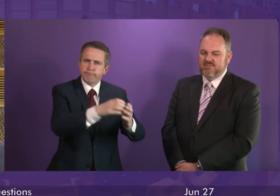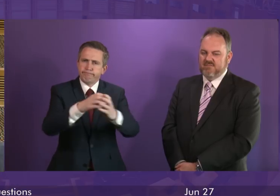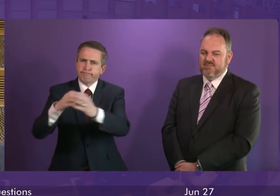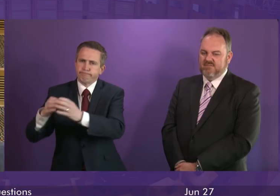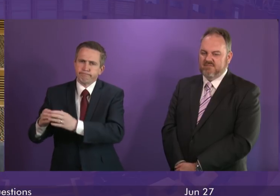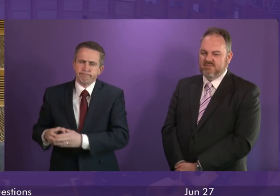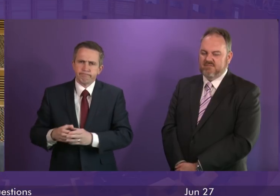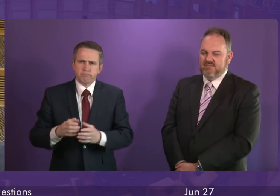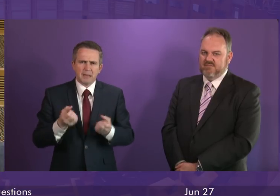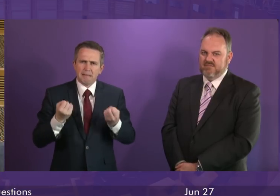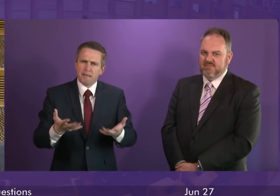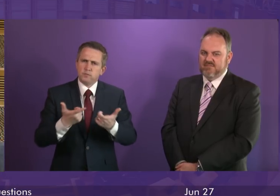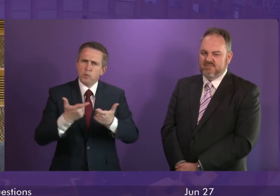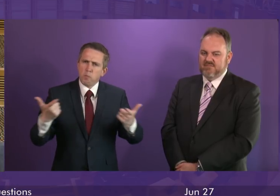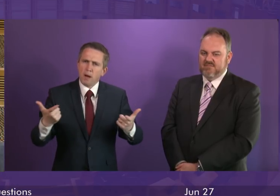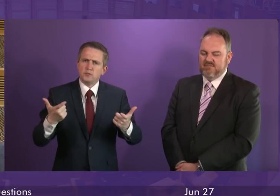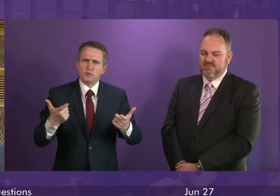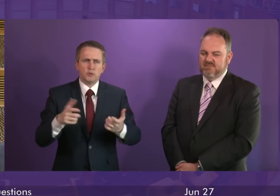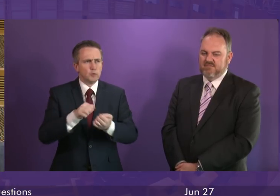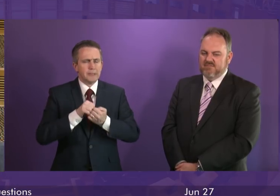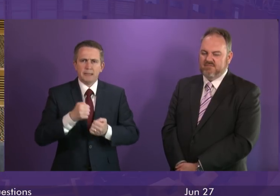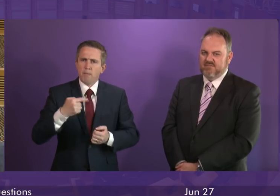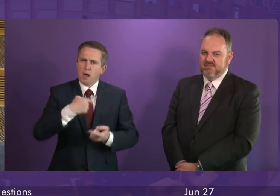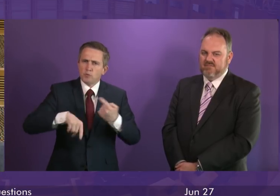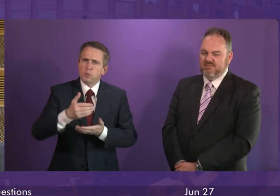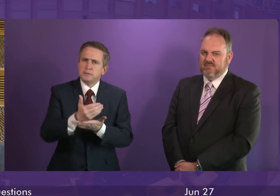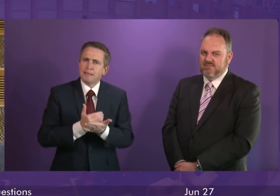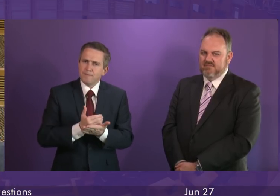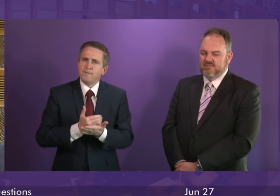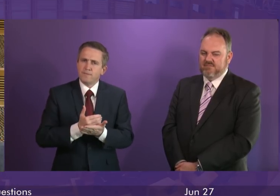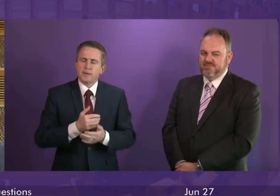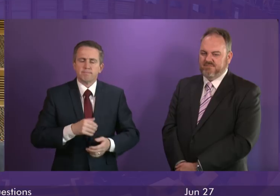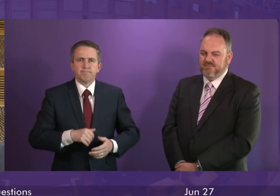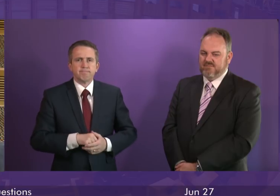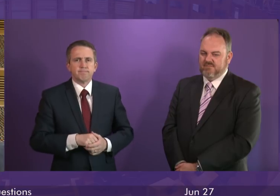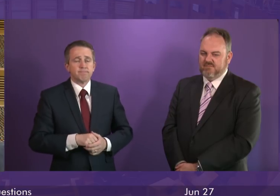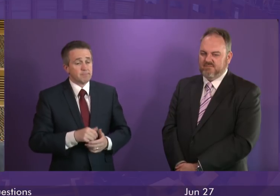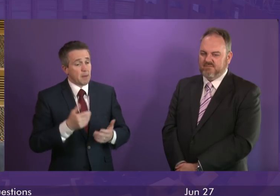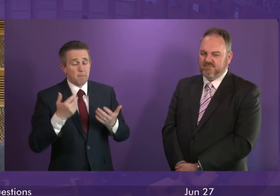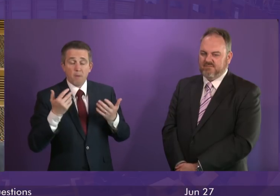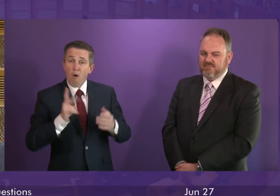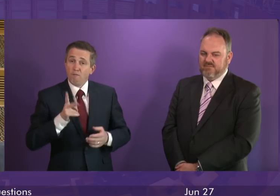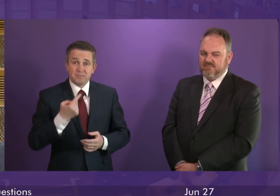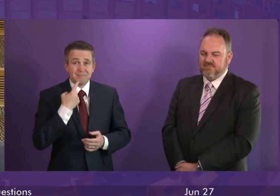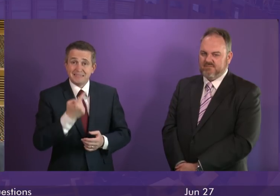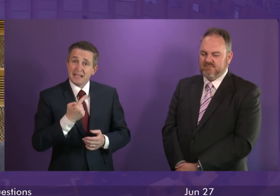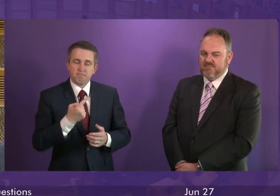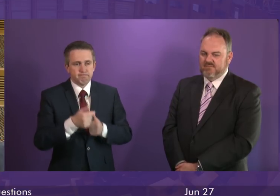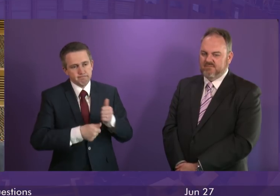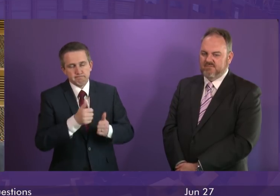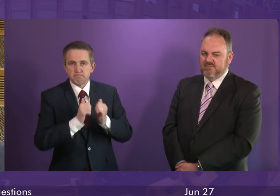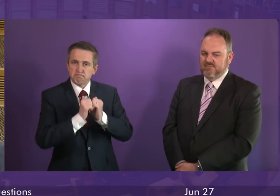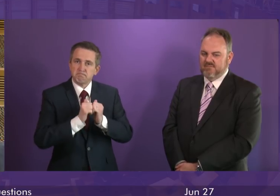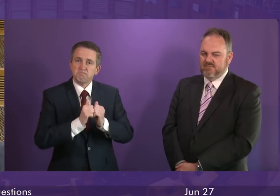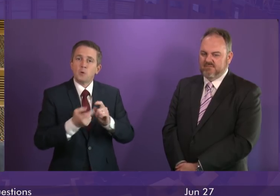often sacrificed so much to keep the rest of us safe and I would also put on record again as I have many many times before my thanks to